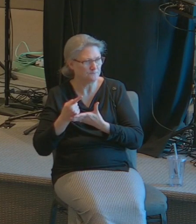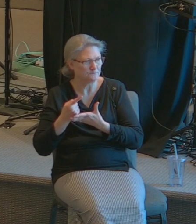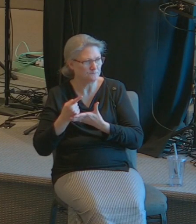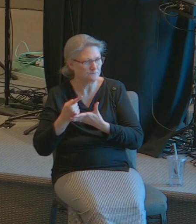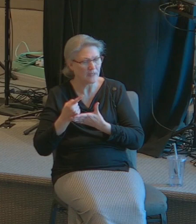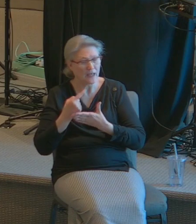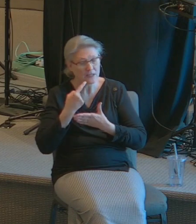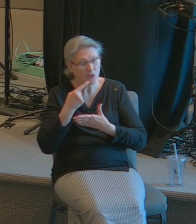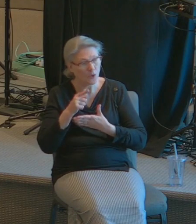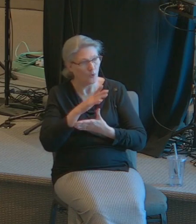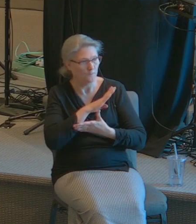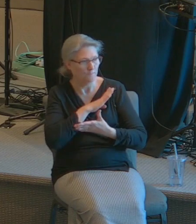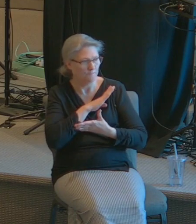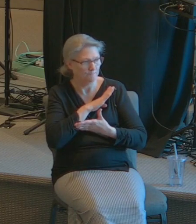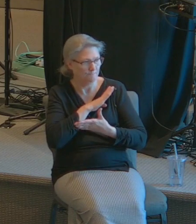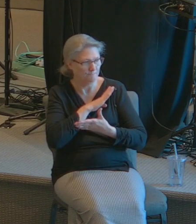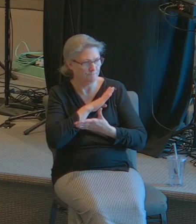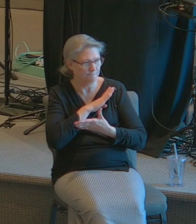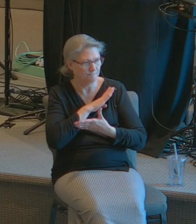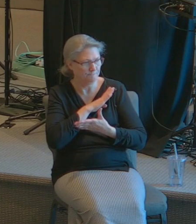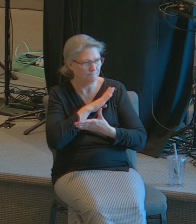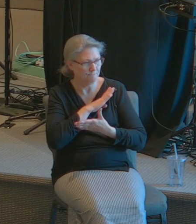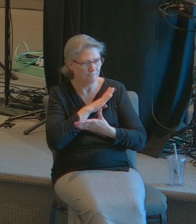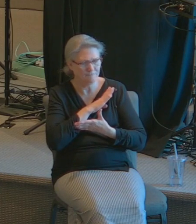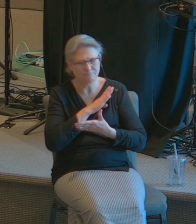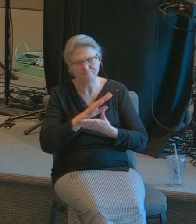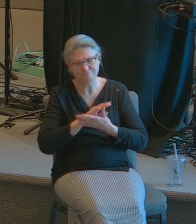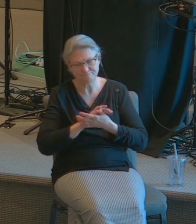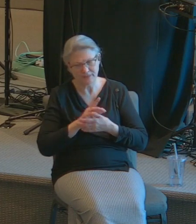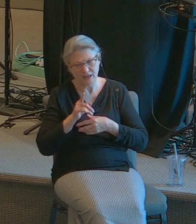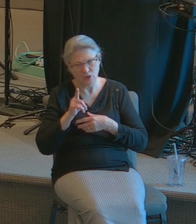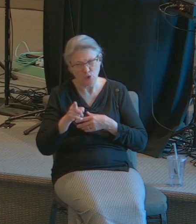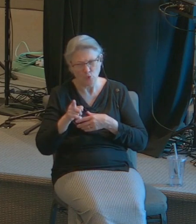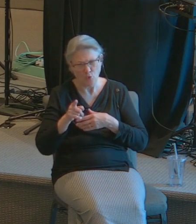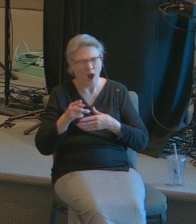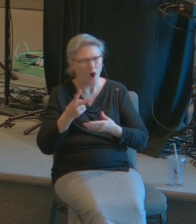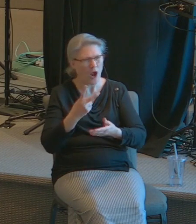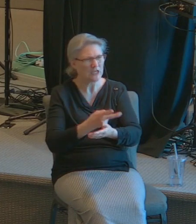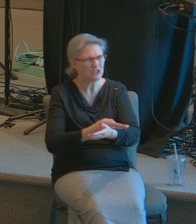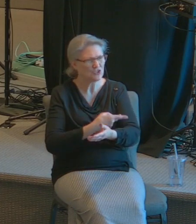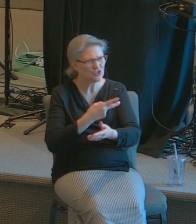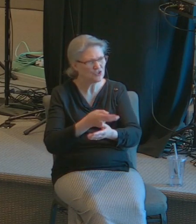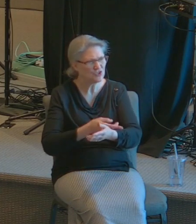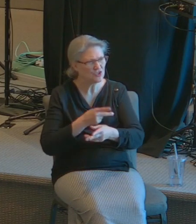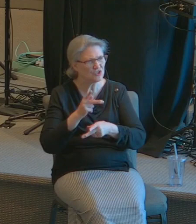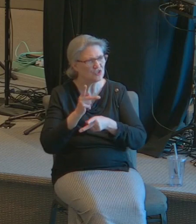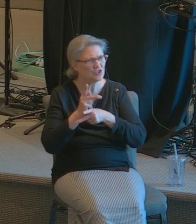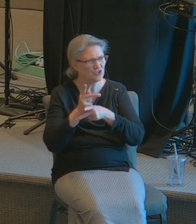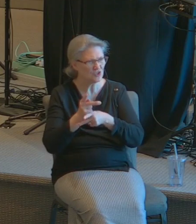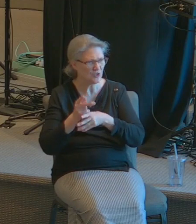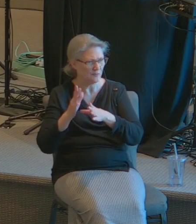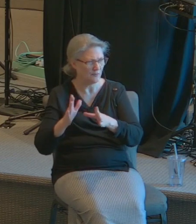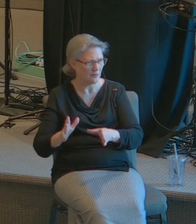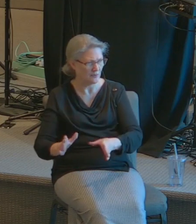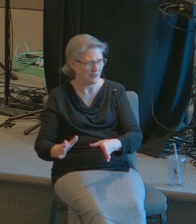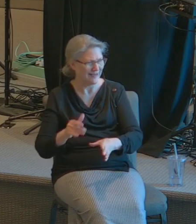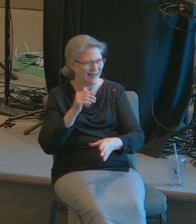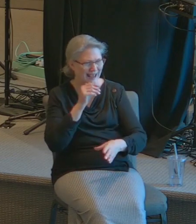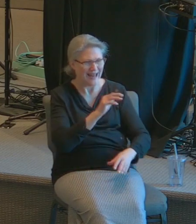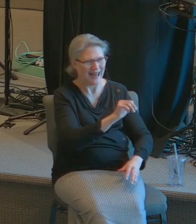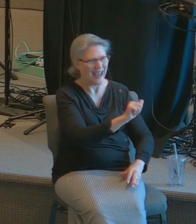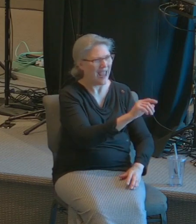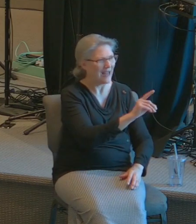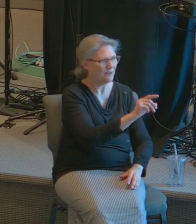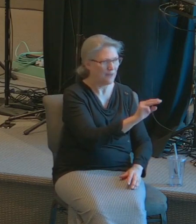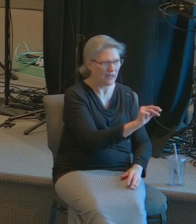told him brother Betcher you're a shepherd you're not an administrator